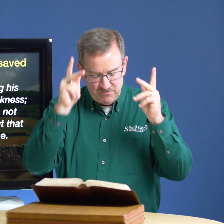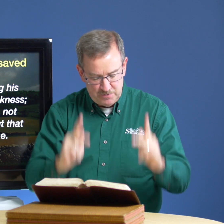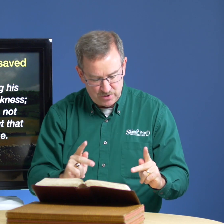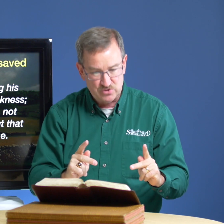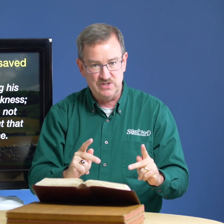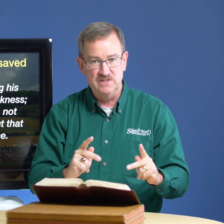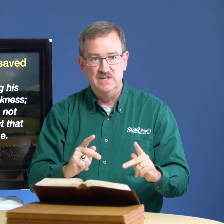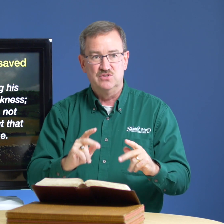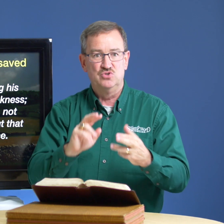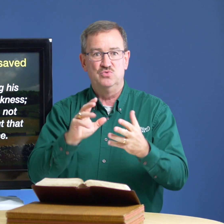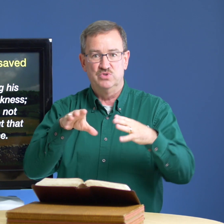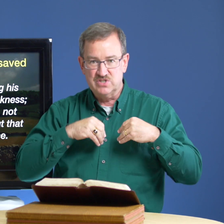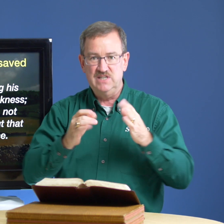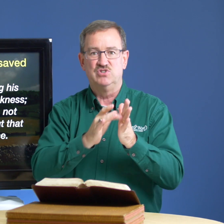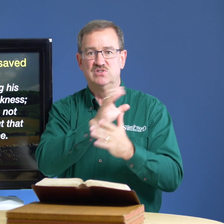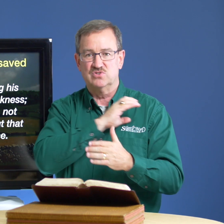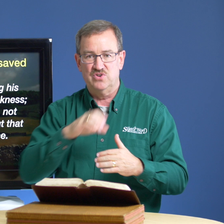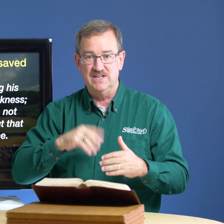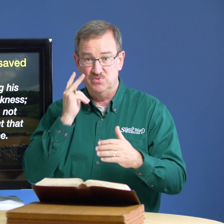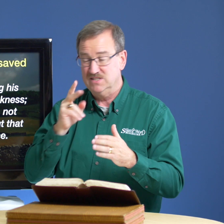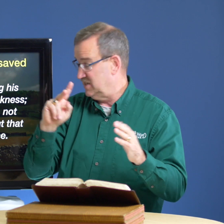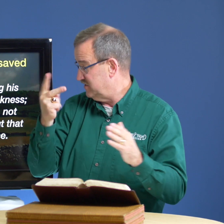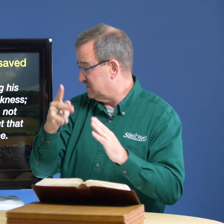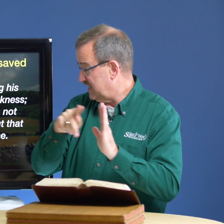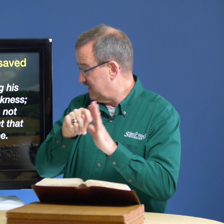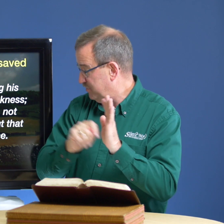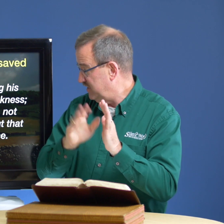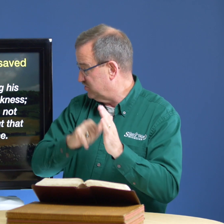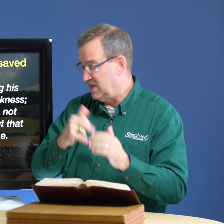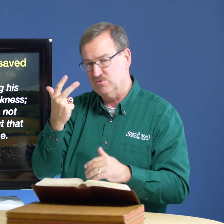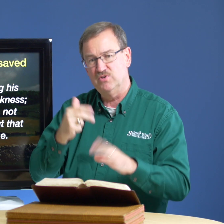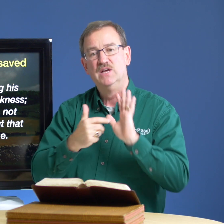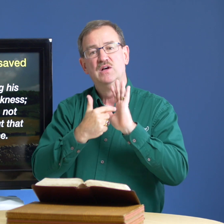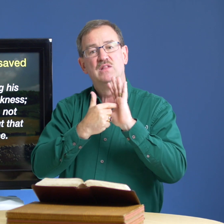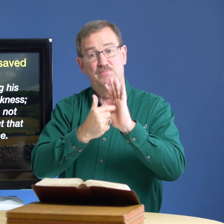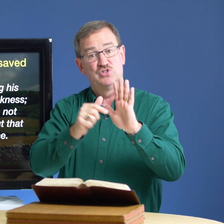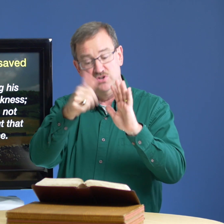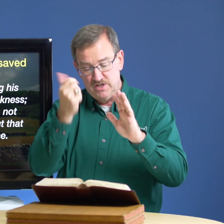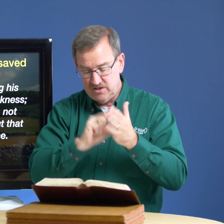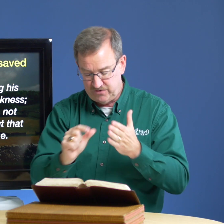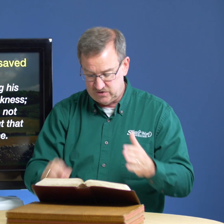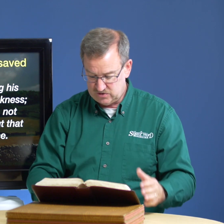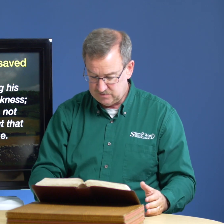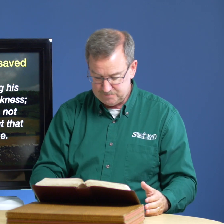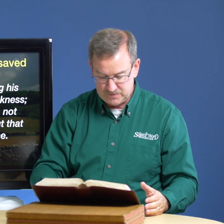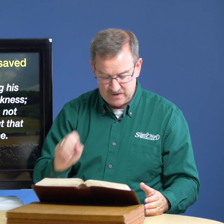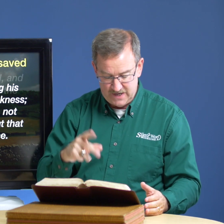every person to receive jesus christ we can see here in second peter chapter 3 let me show you another verse all right